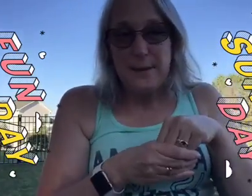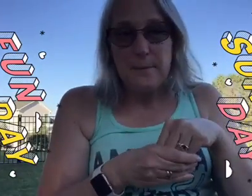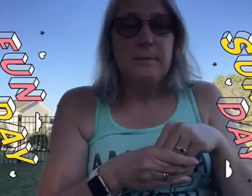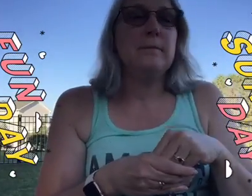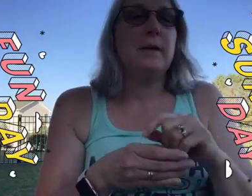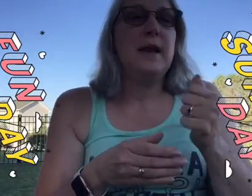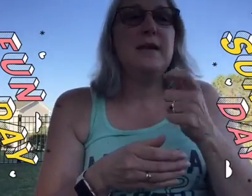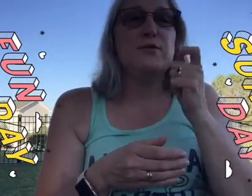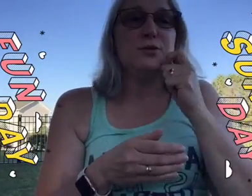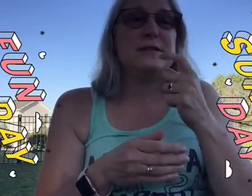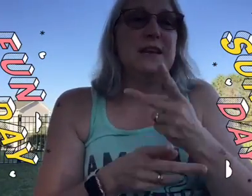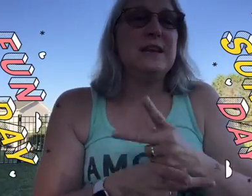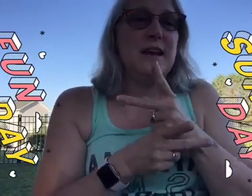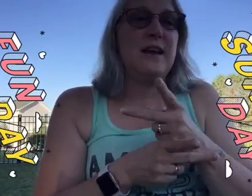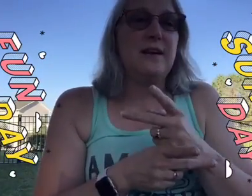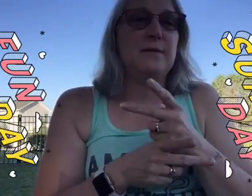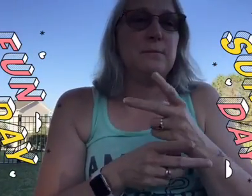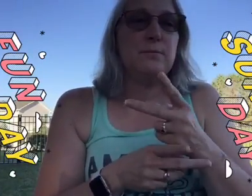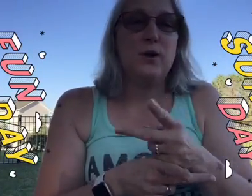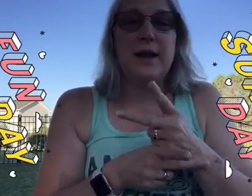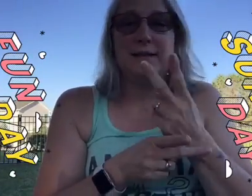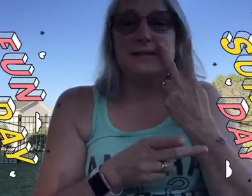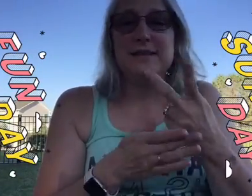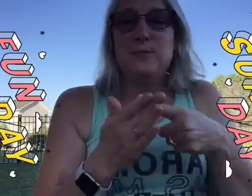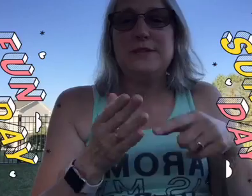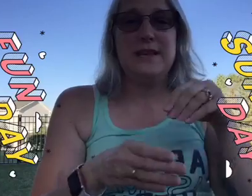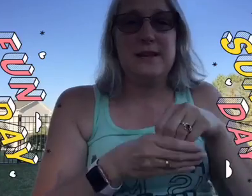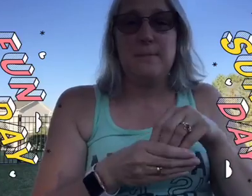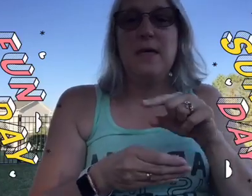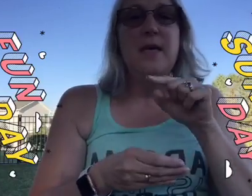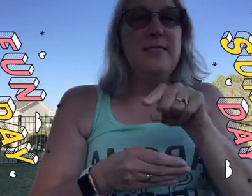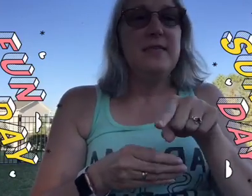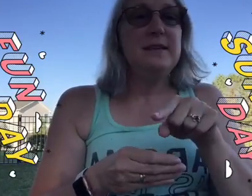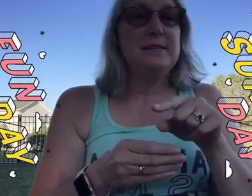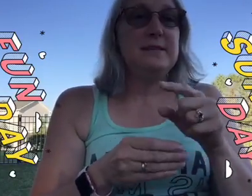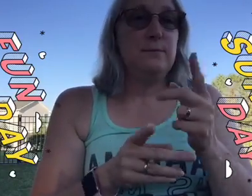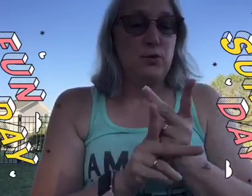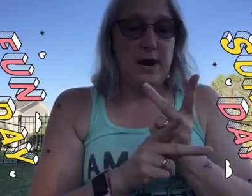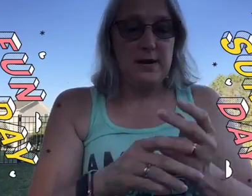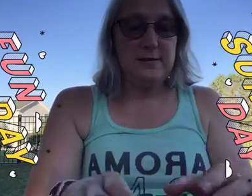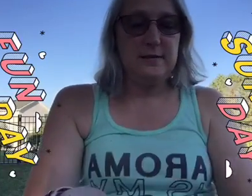them any of your skin care products and see what's in them this product